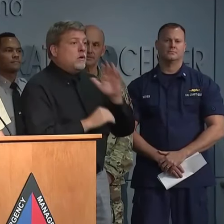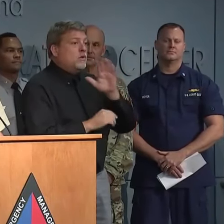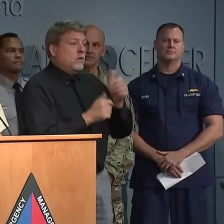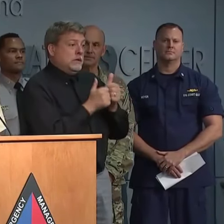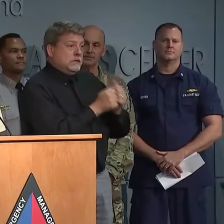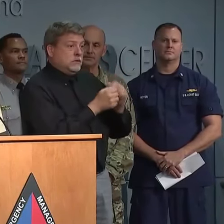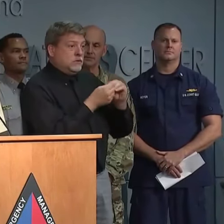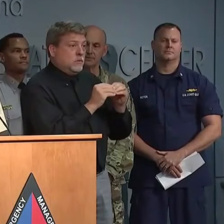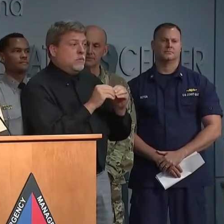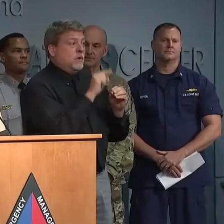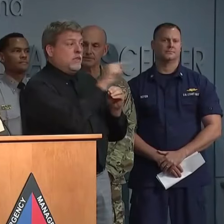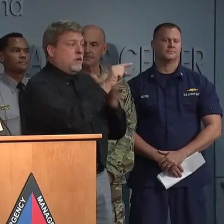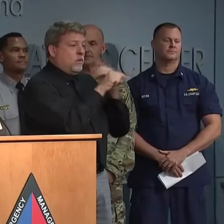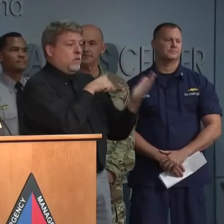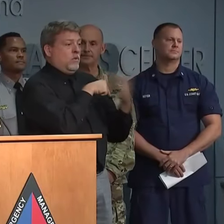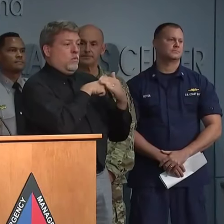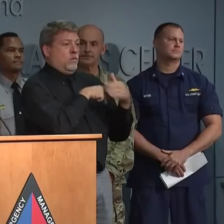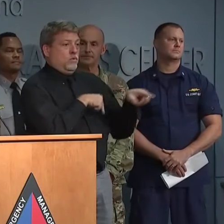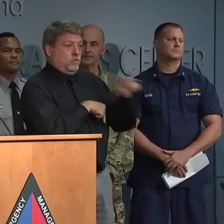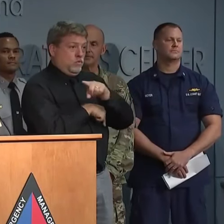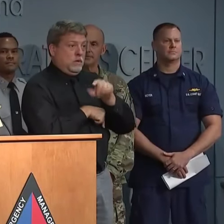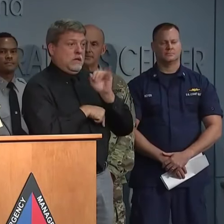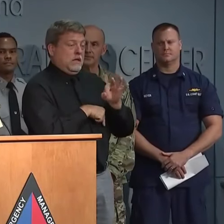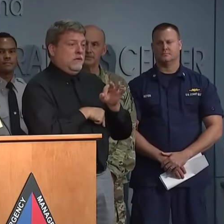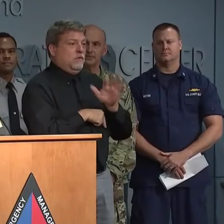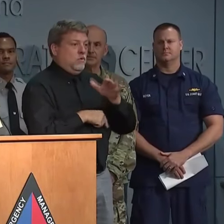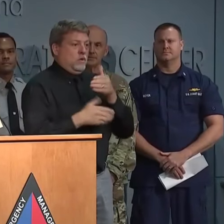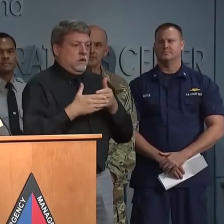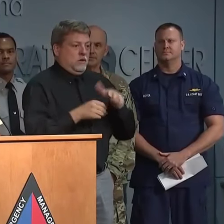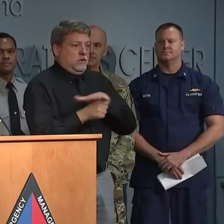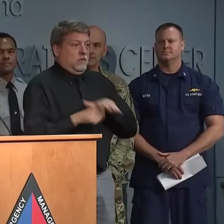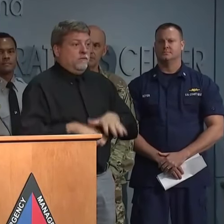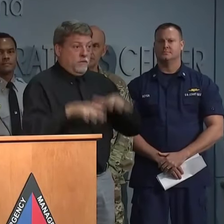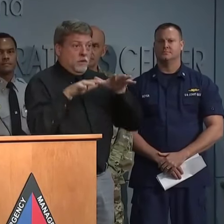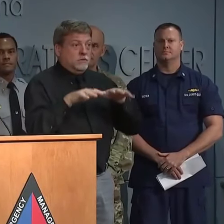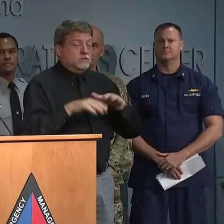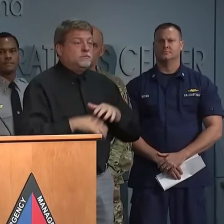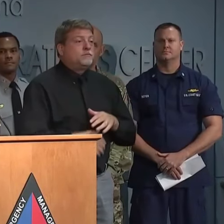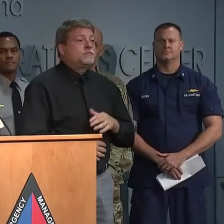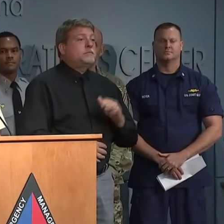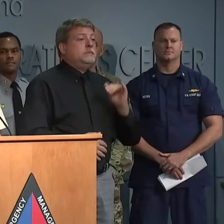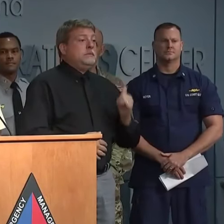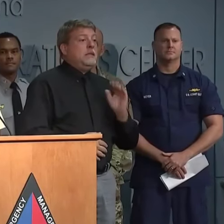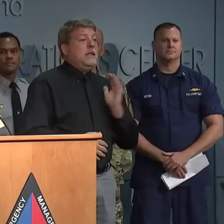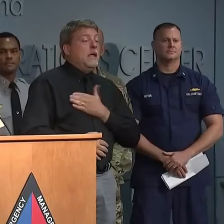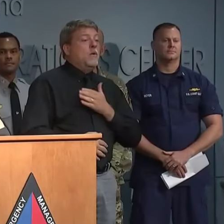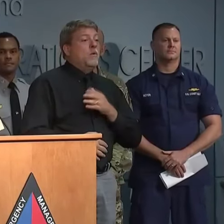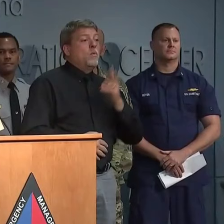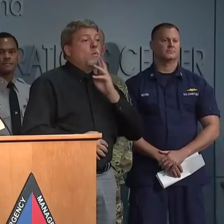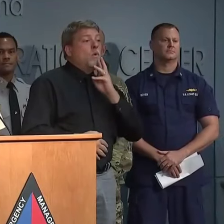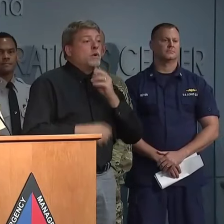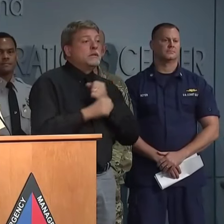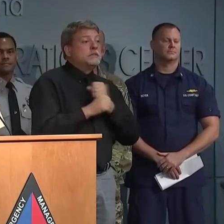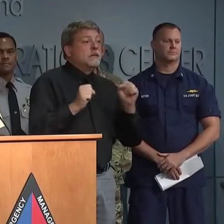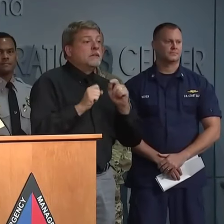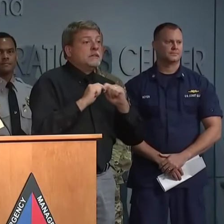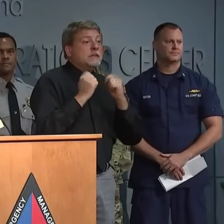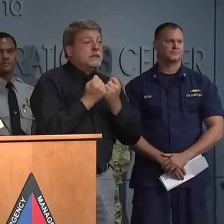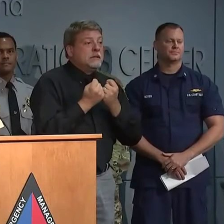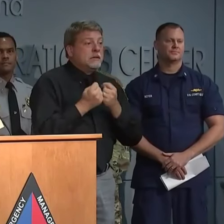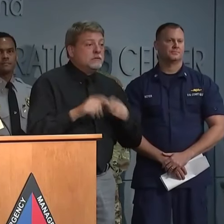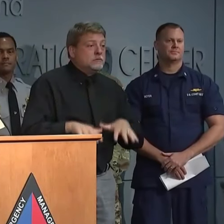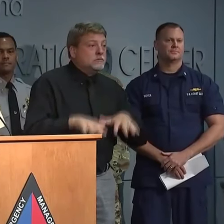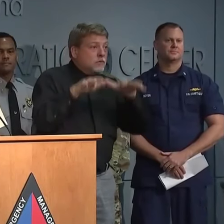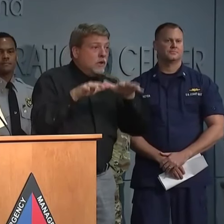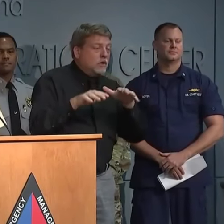to rise near you. Our swift water rescue teams are now beginning to deploy and conduct wide area